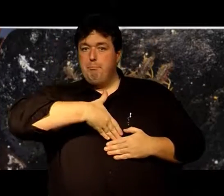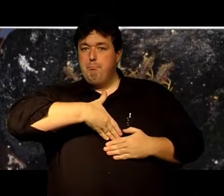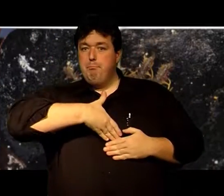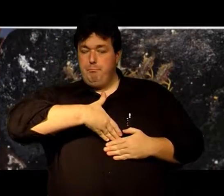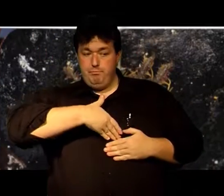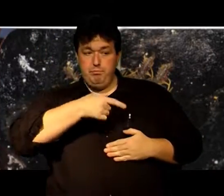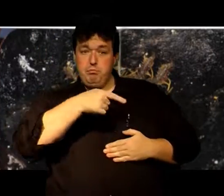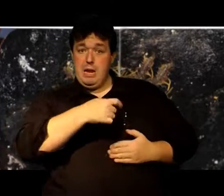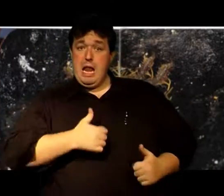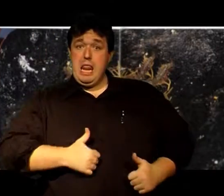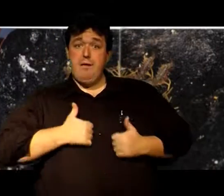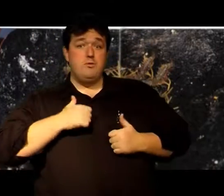That way animals miss him